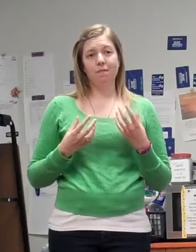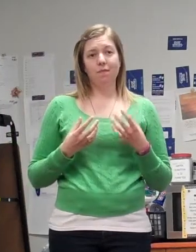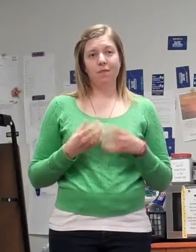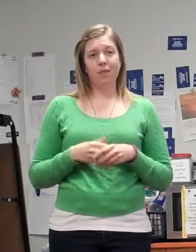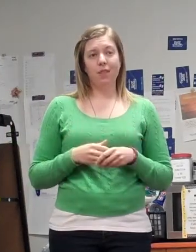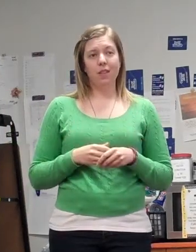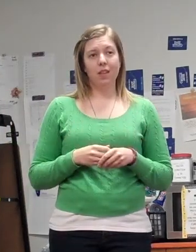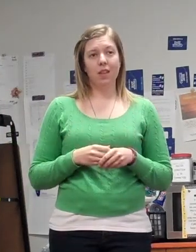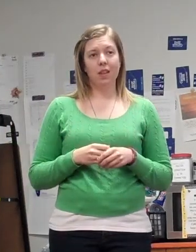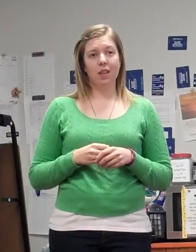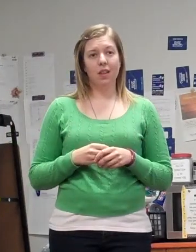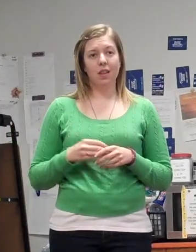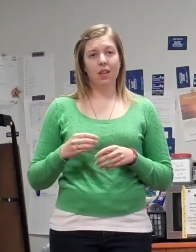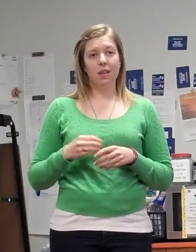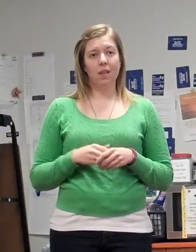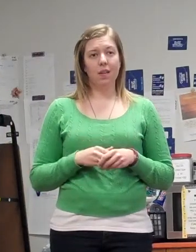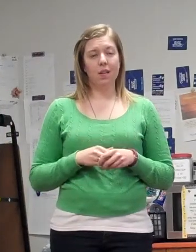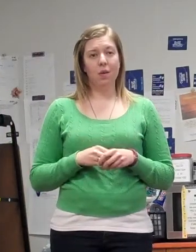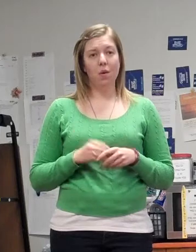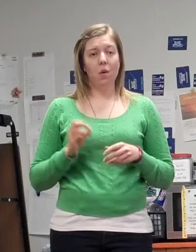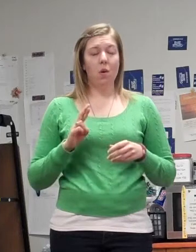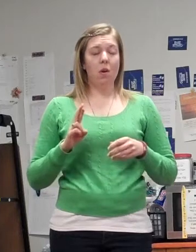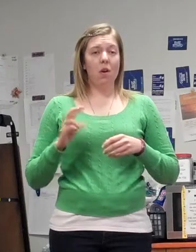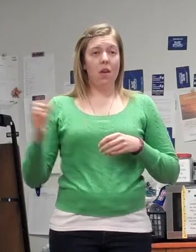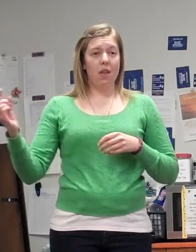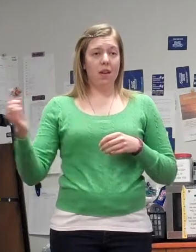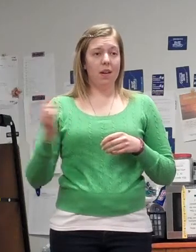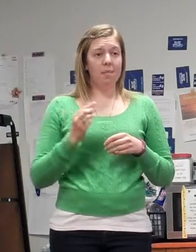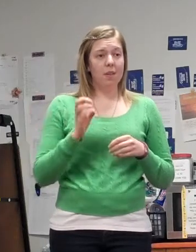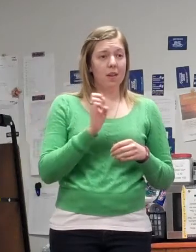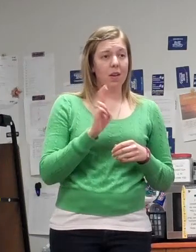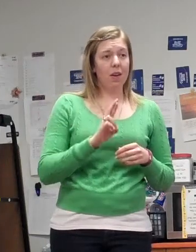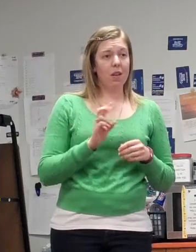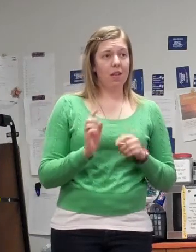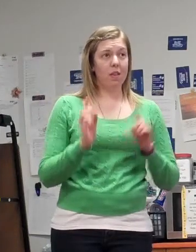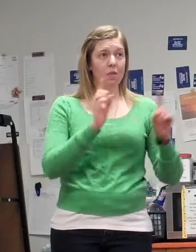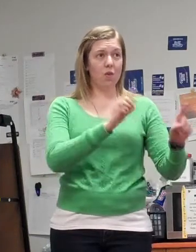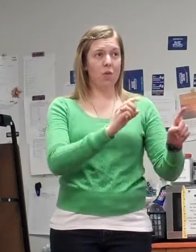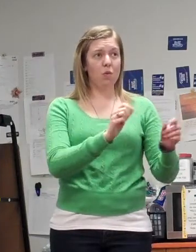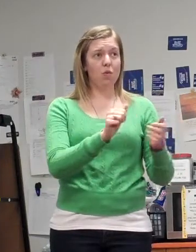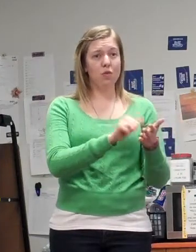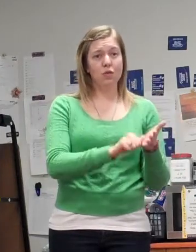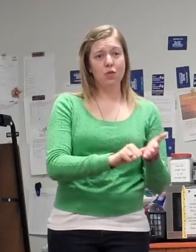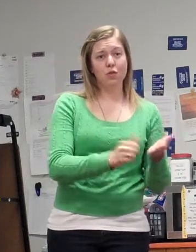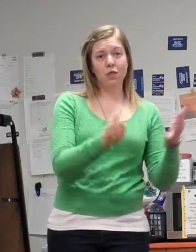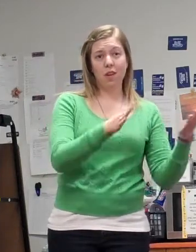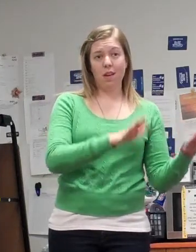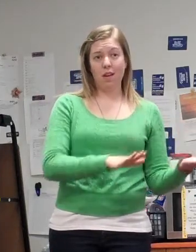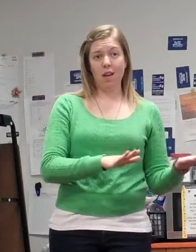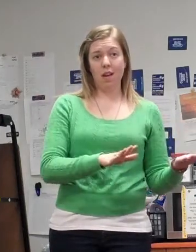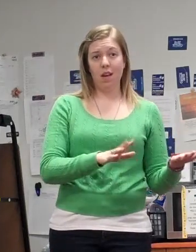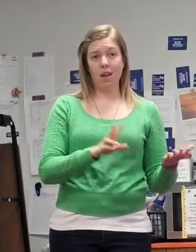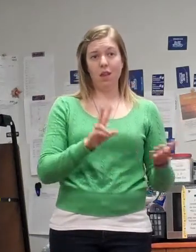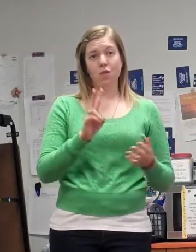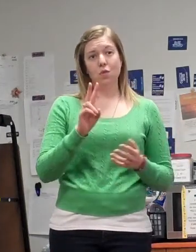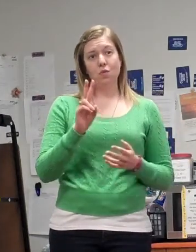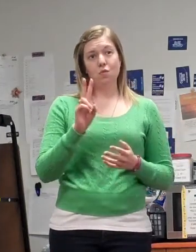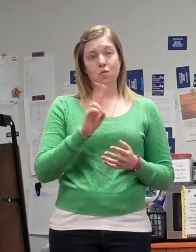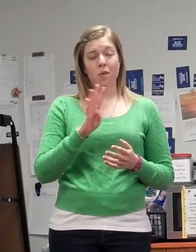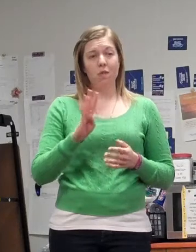emergency room and go to surgery and die within 24 hours. And I'm not sure if this law has changed, but when I was there within 24